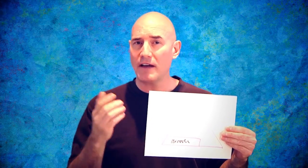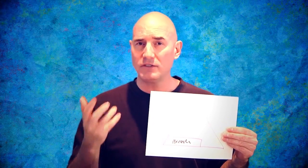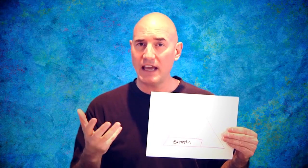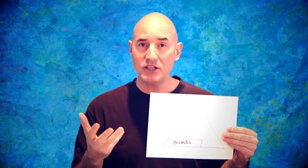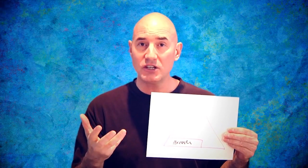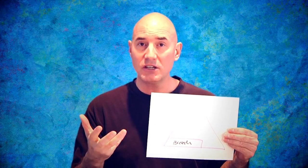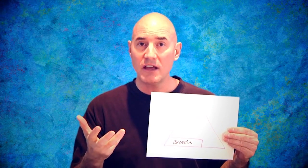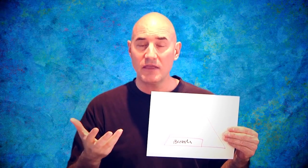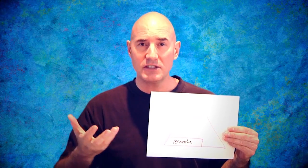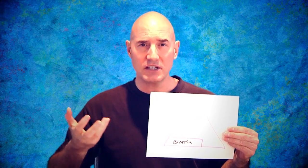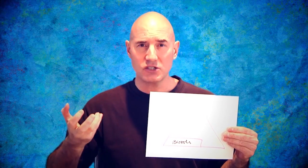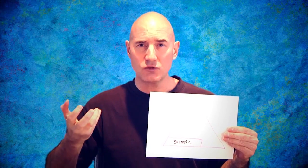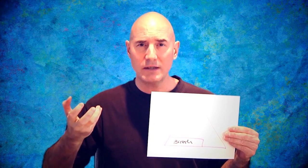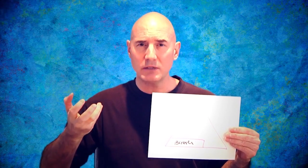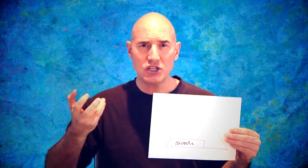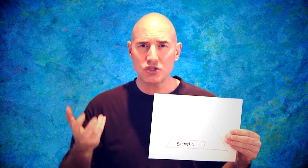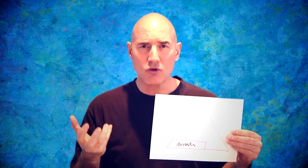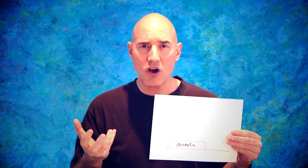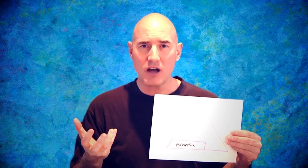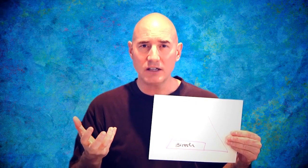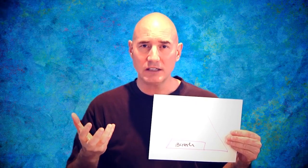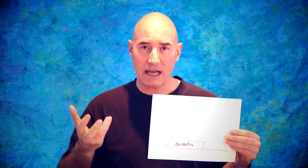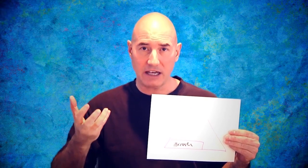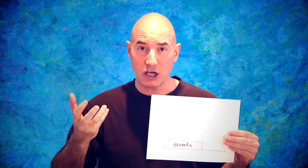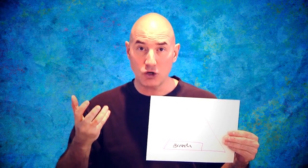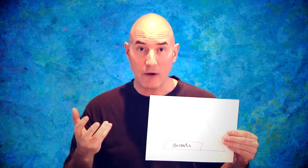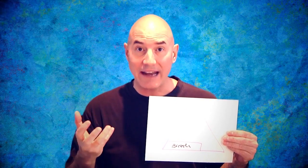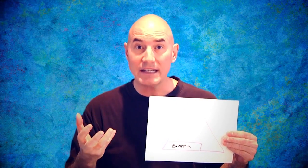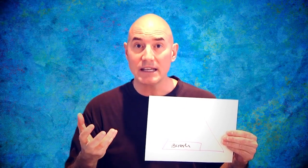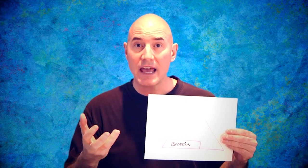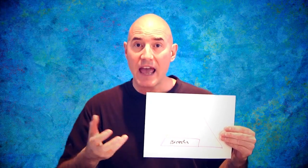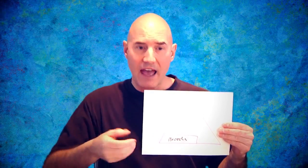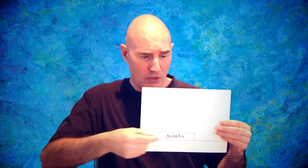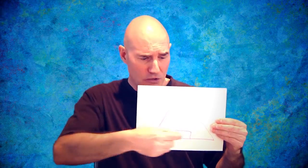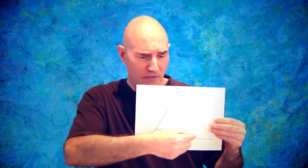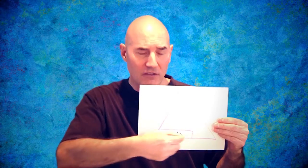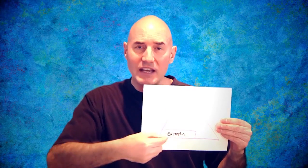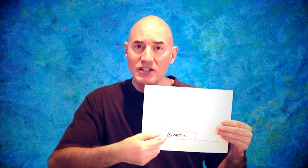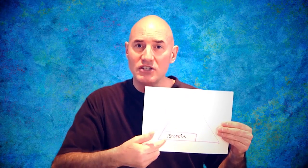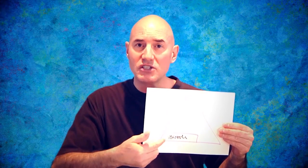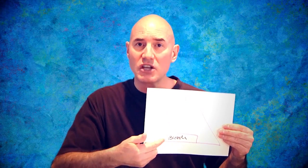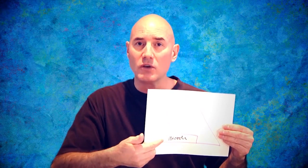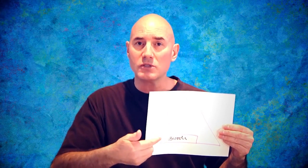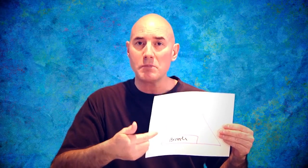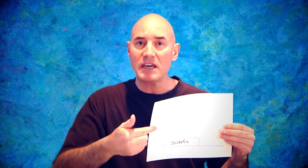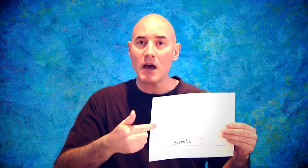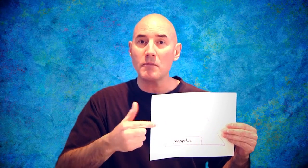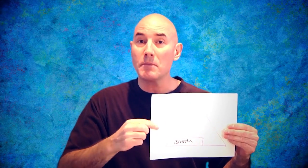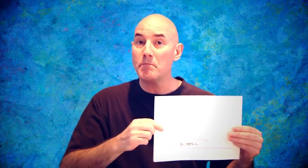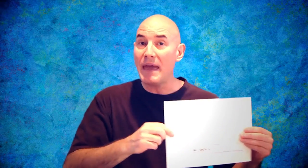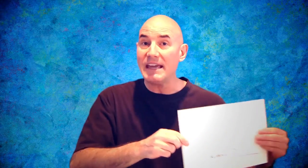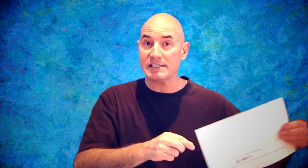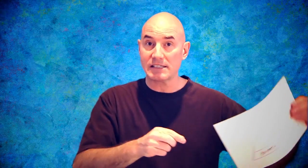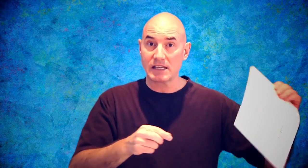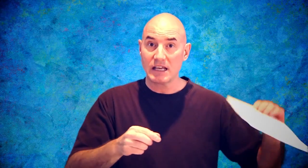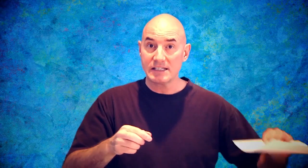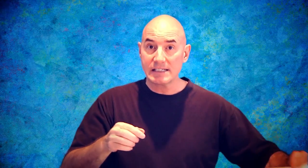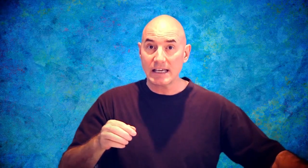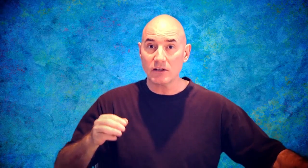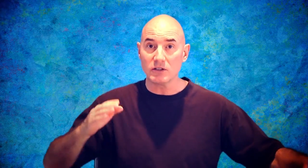foundation that's extremely strong, like granite, and those foundation stones become the base skills